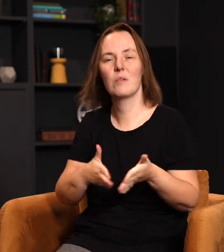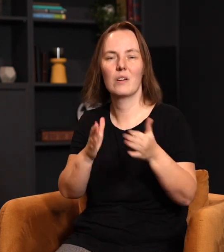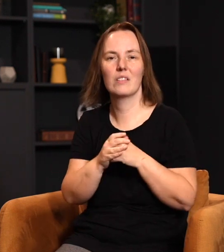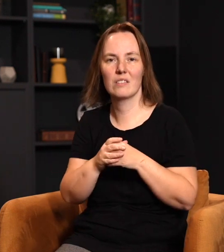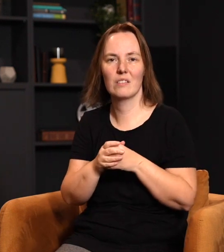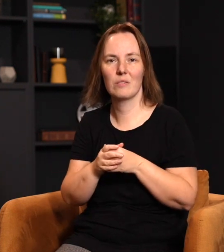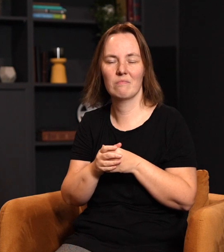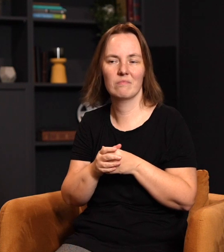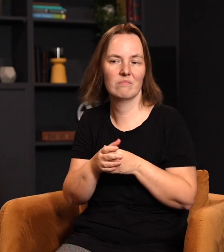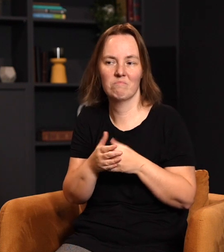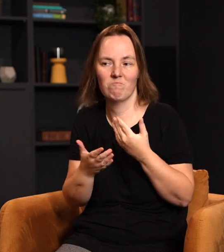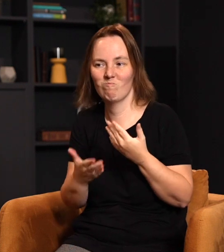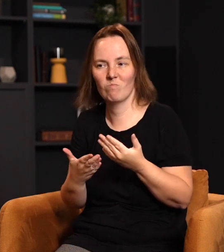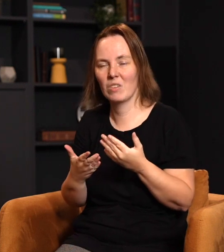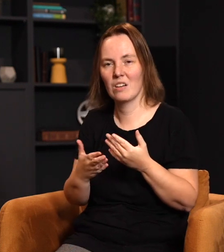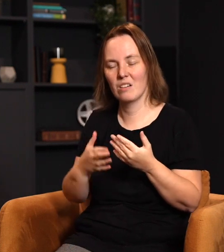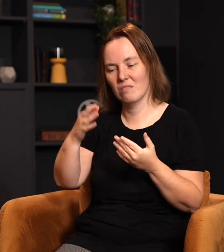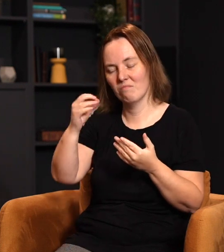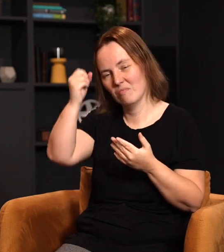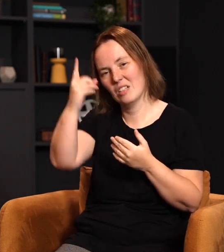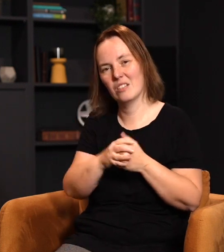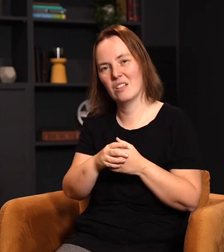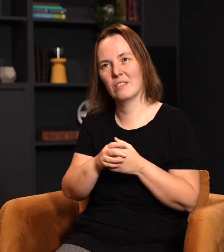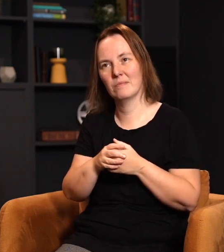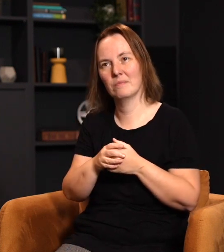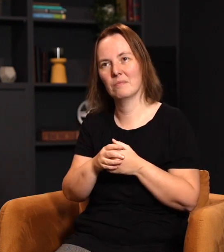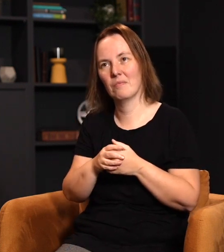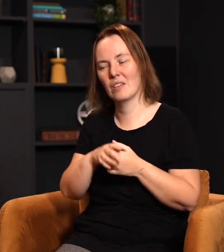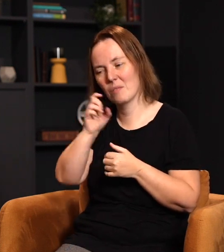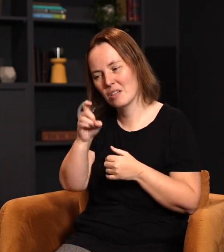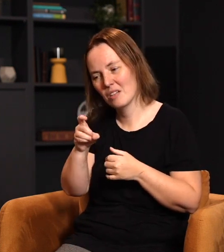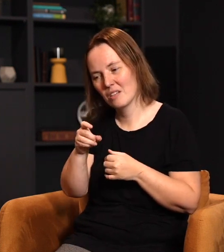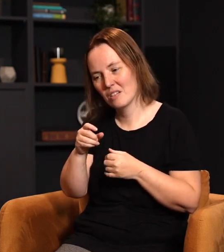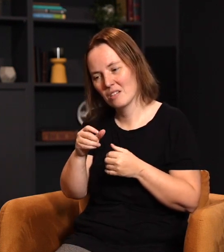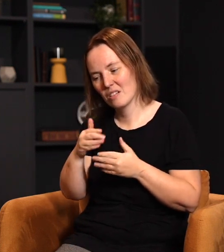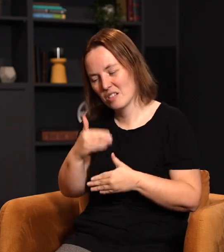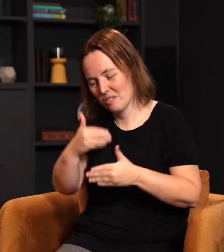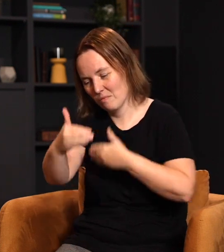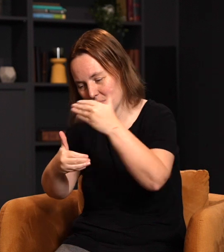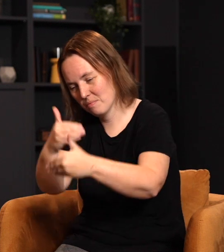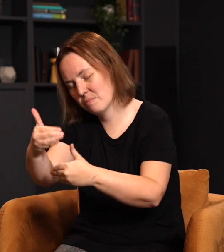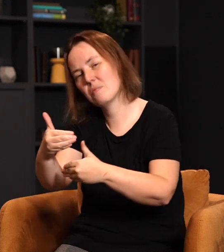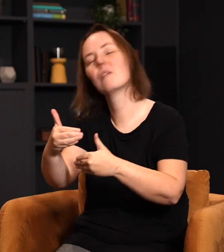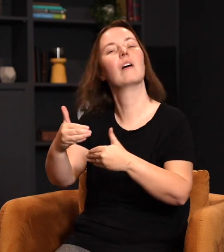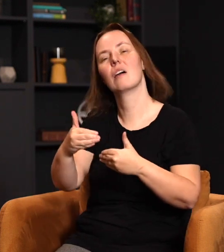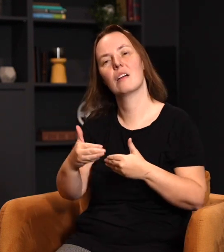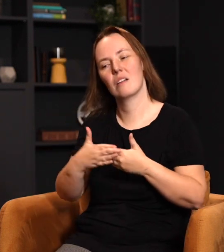ways that we may not even recognize. We need to accept that privileged role that we have, and we need to advance in that role. What I mean by that is God